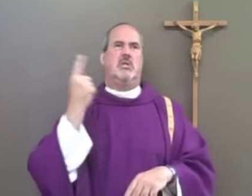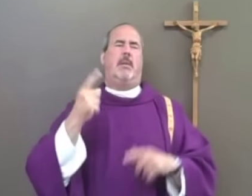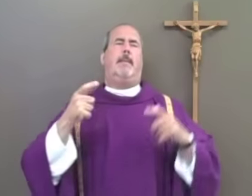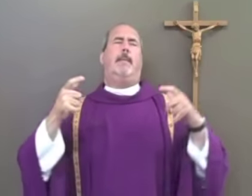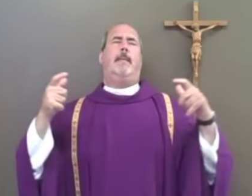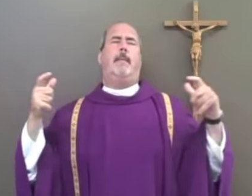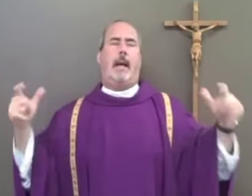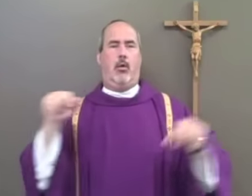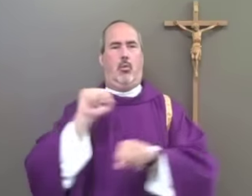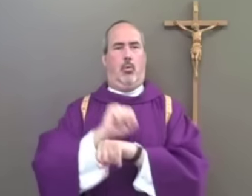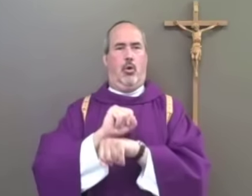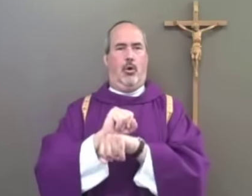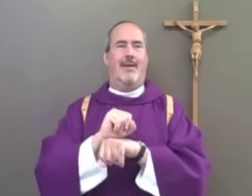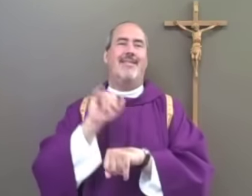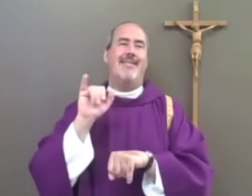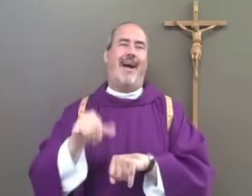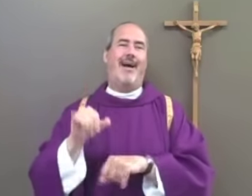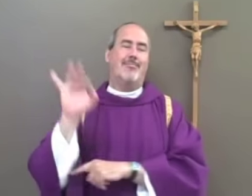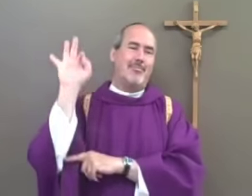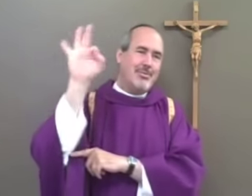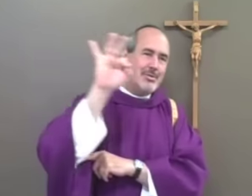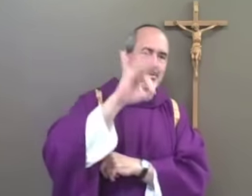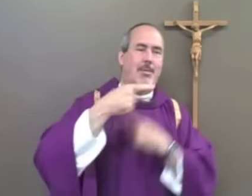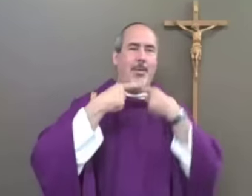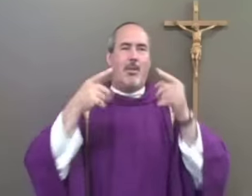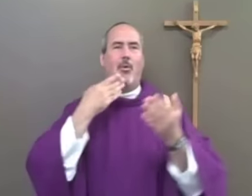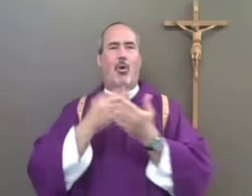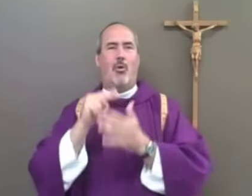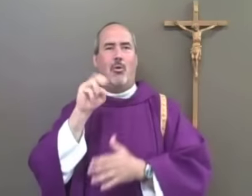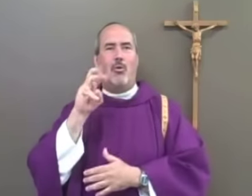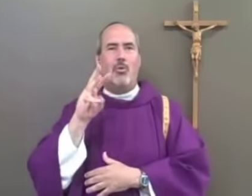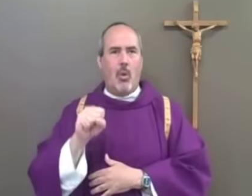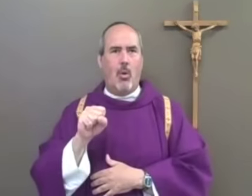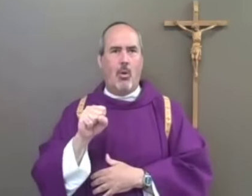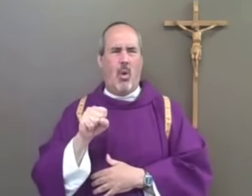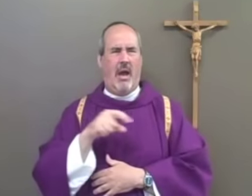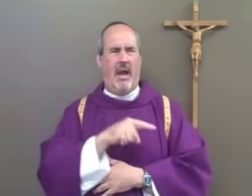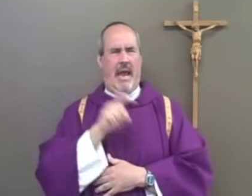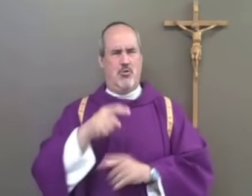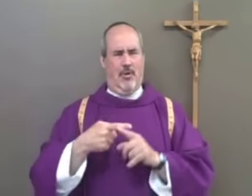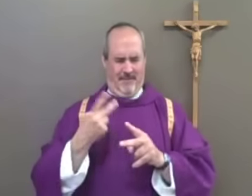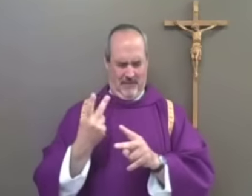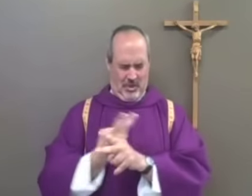called him to do something great, and that was to preach the good news,